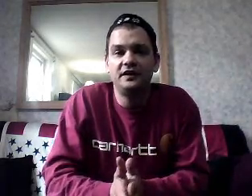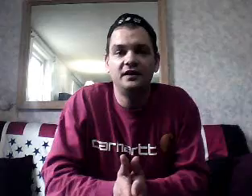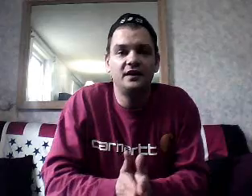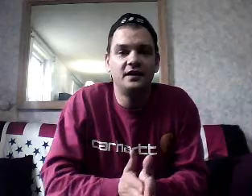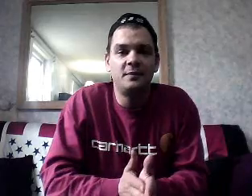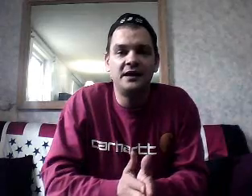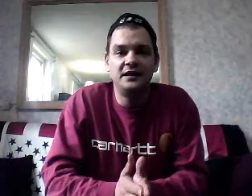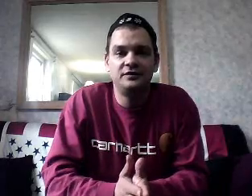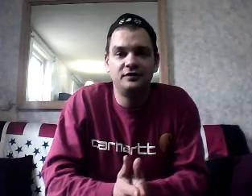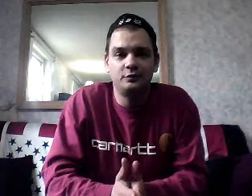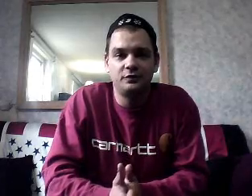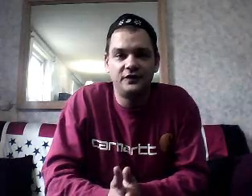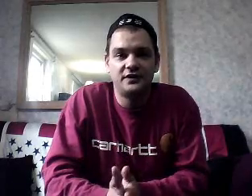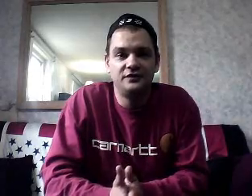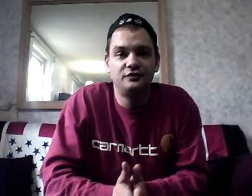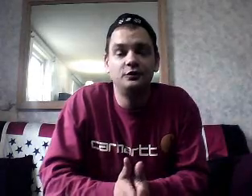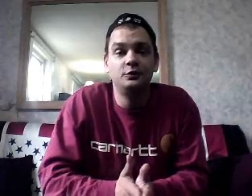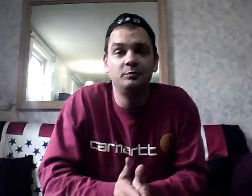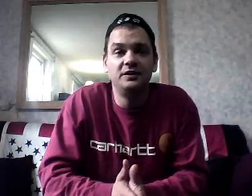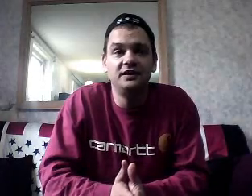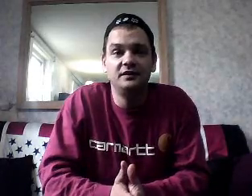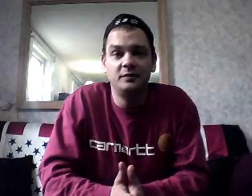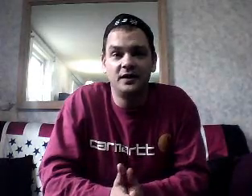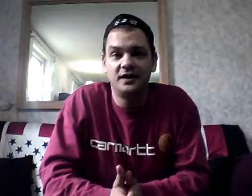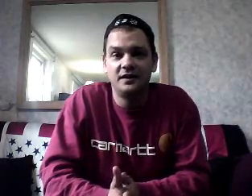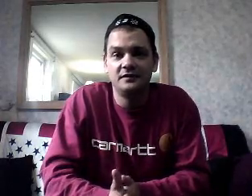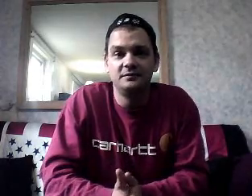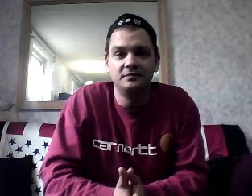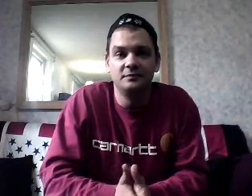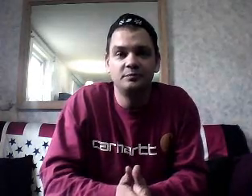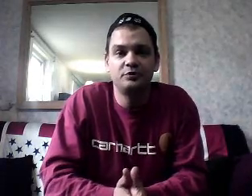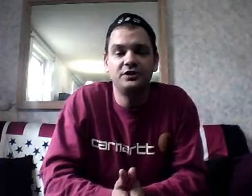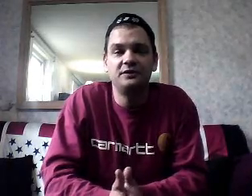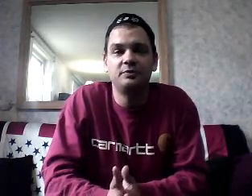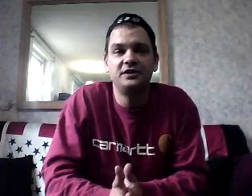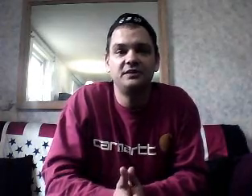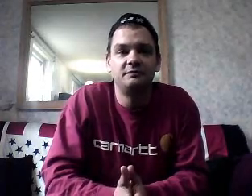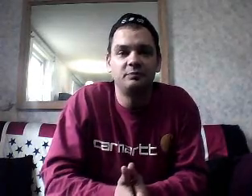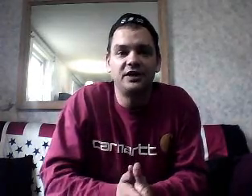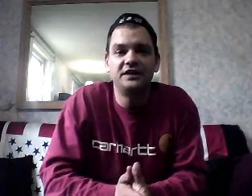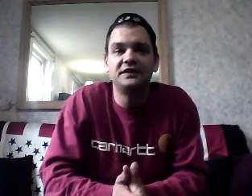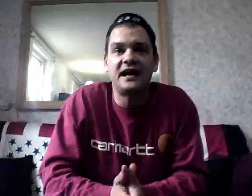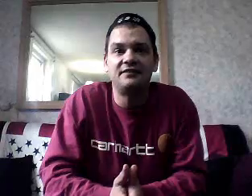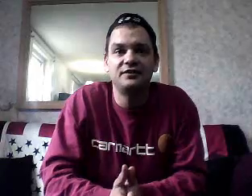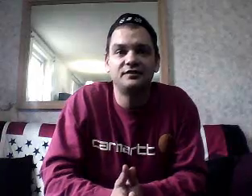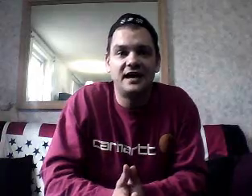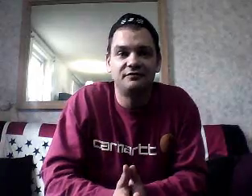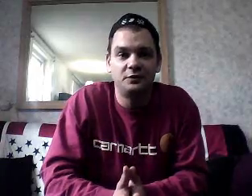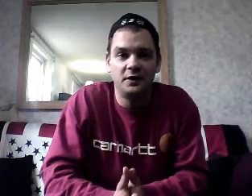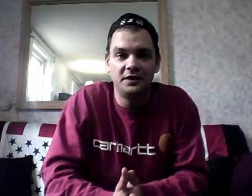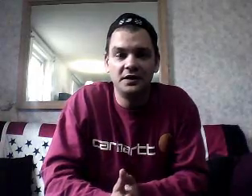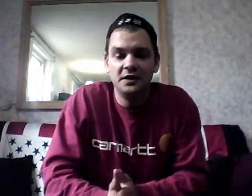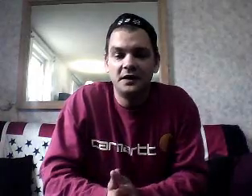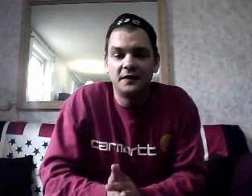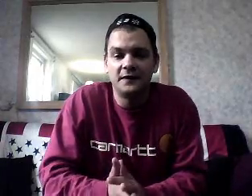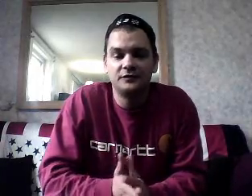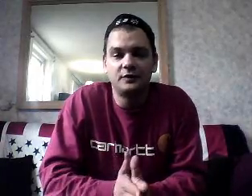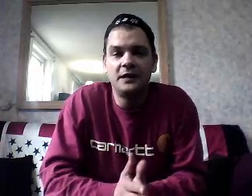my innocence will very soon be pretty blatantly obvious to everyone. So,